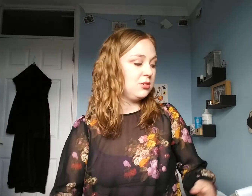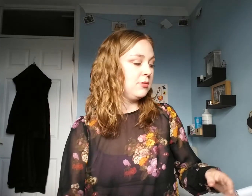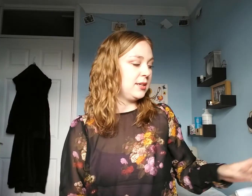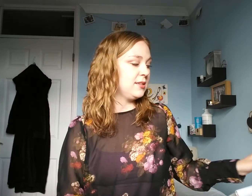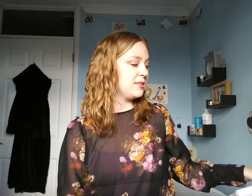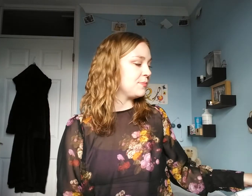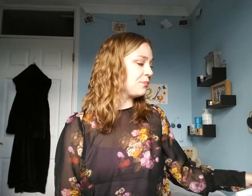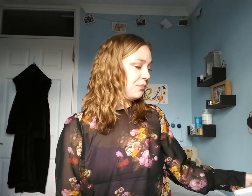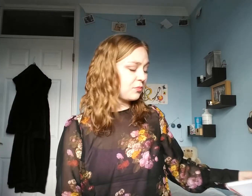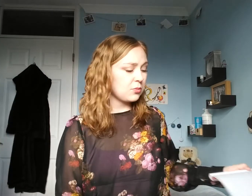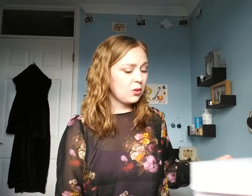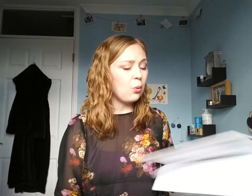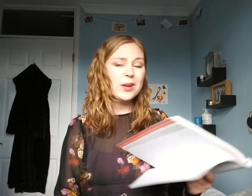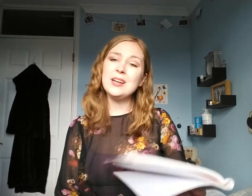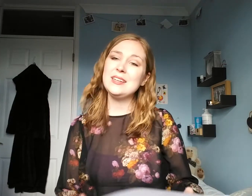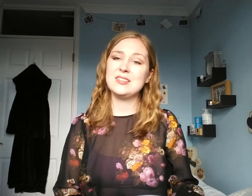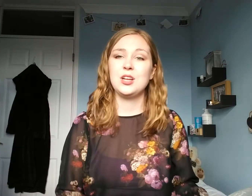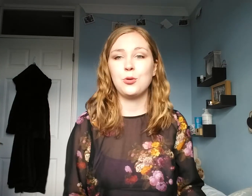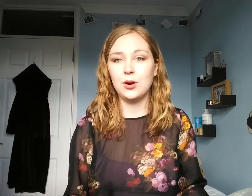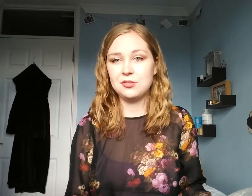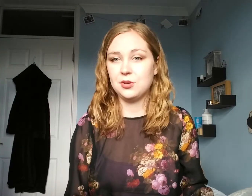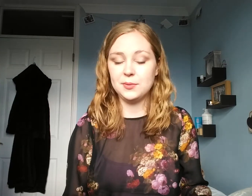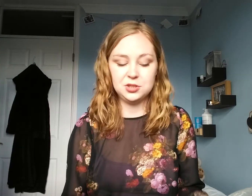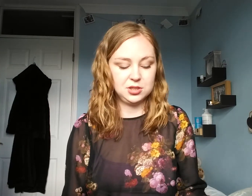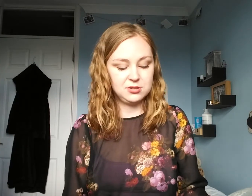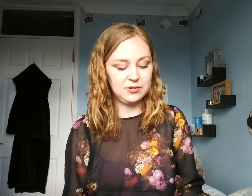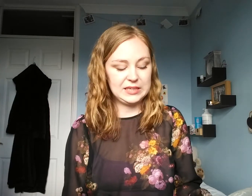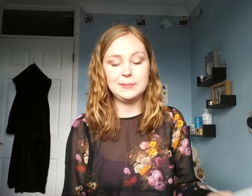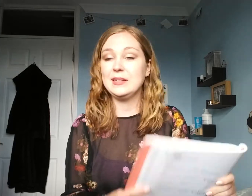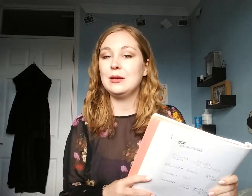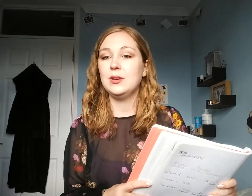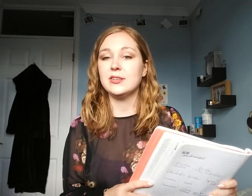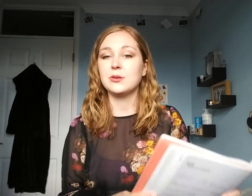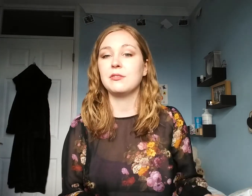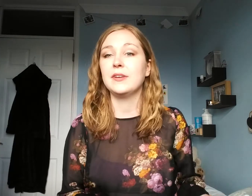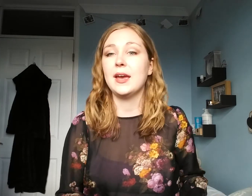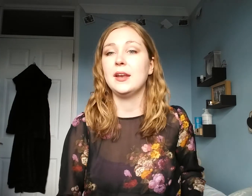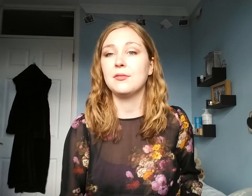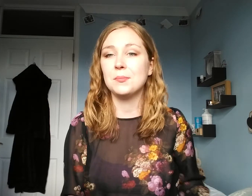do this, we're going to need to know quite a few emotions. I've actually made a little list, so I don't forget any of them.